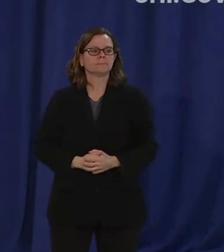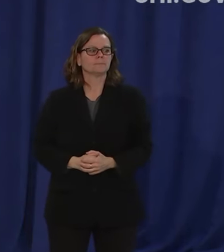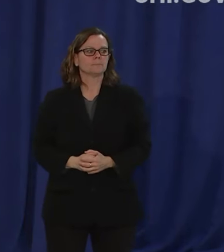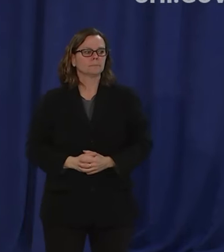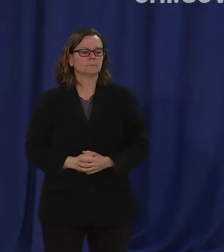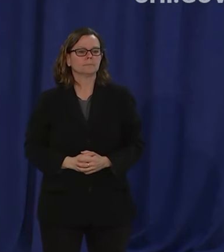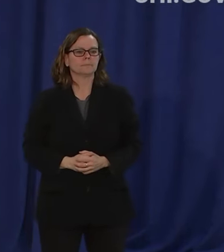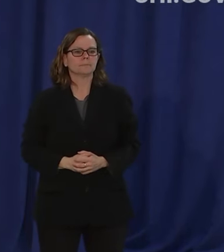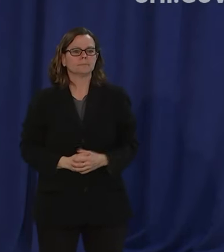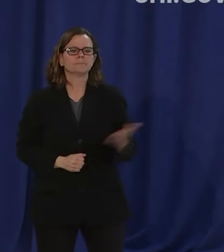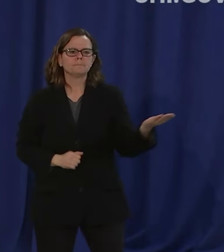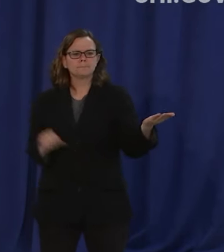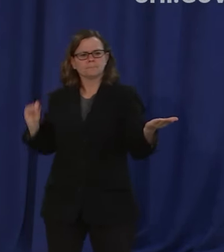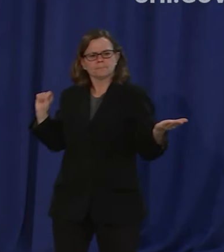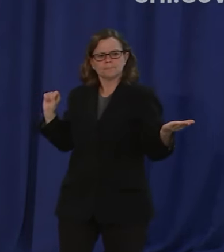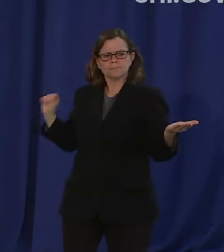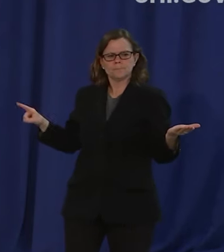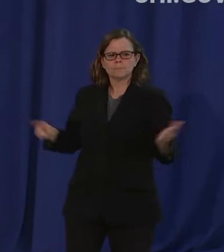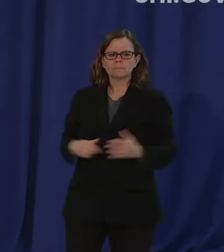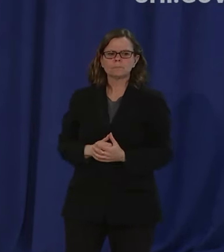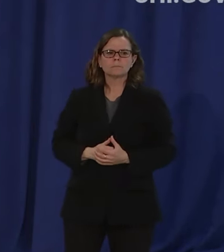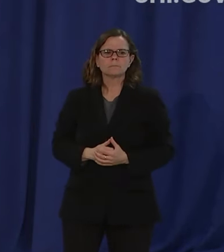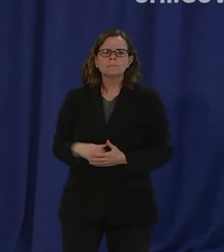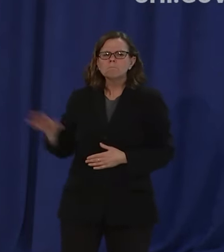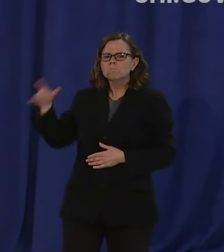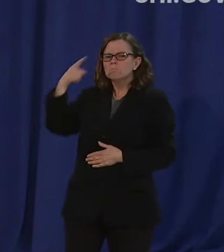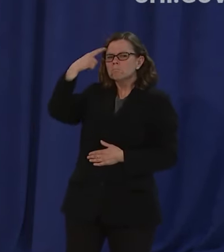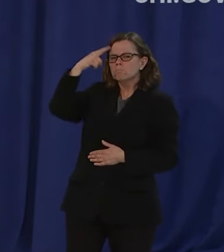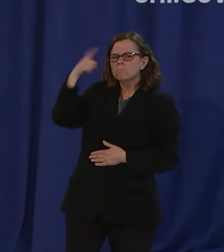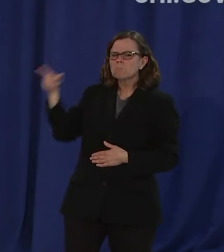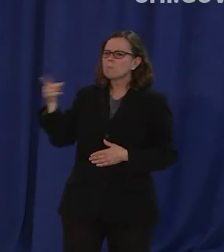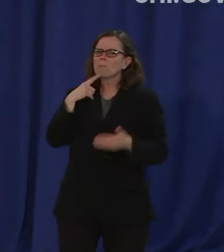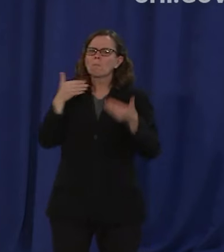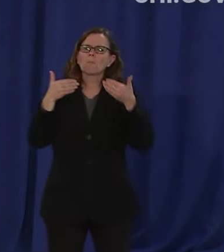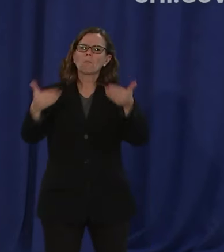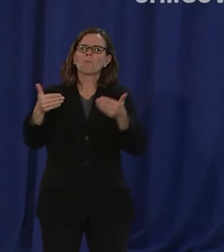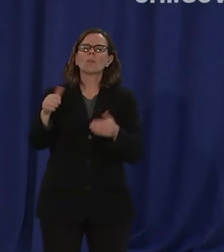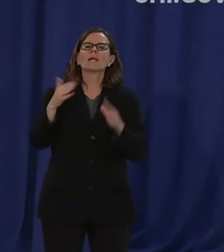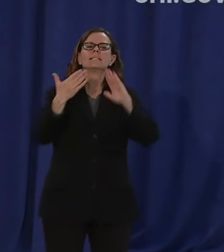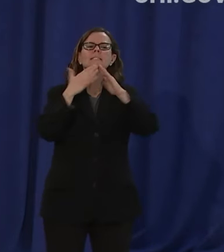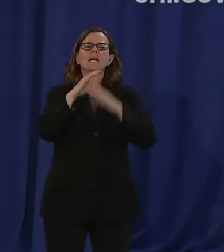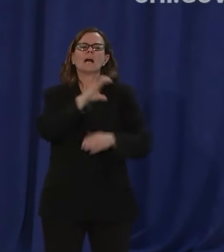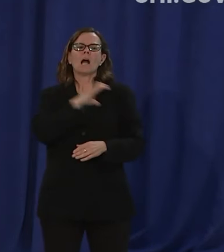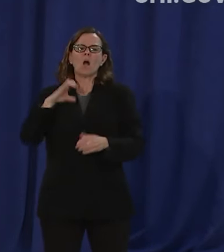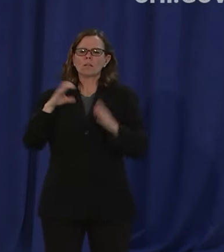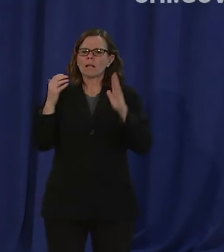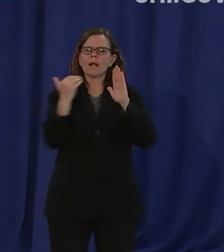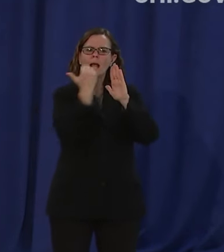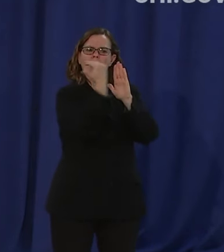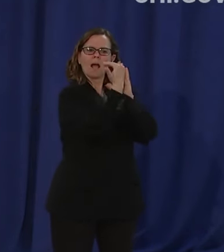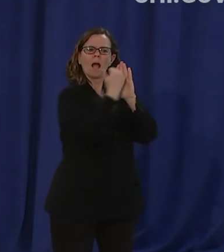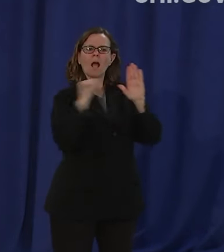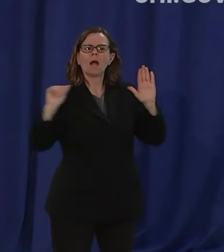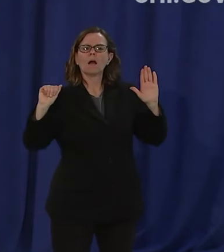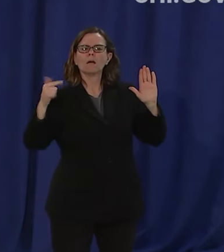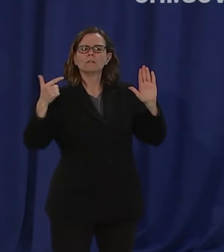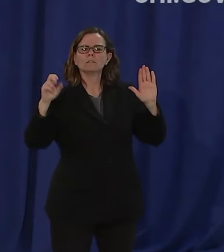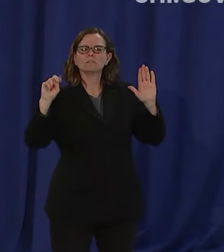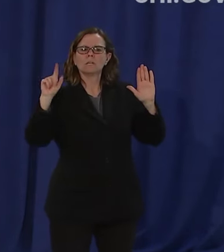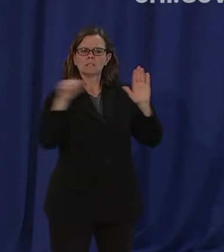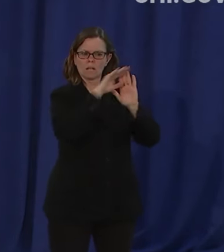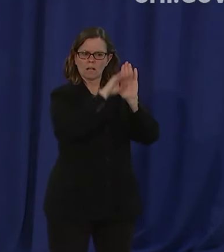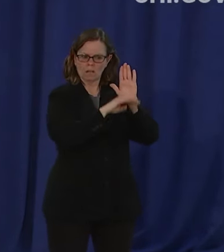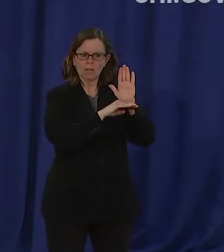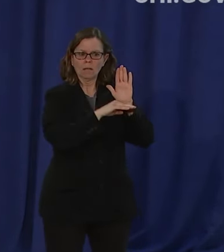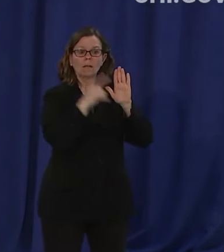you want to proceed with the rest of city council agenda after lopez and rosa deferred emergency budget powers well it's not